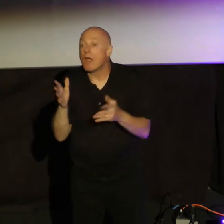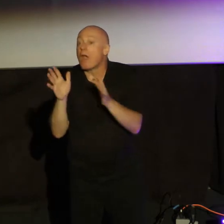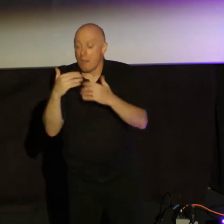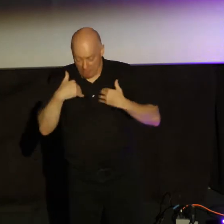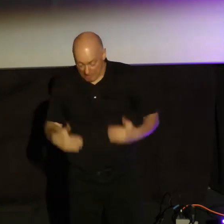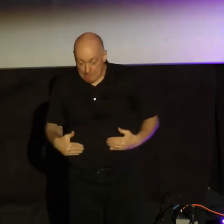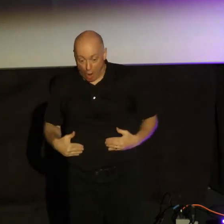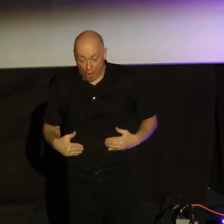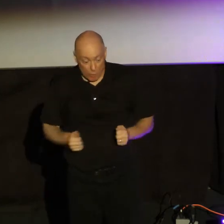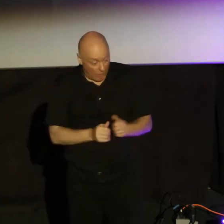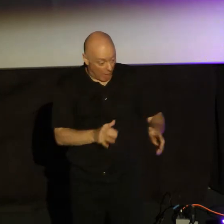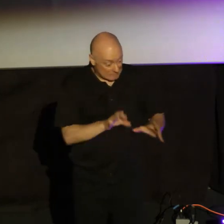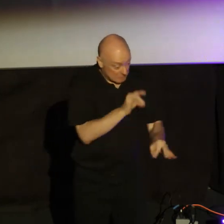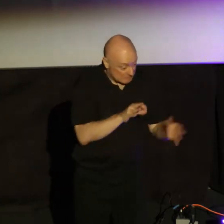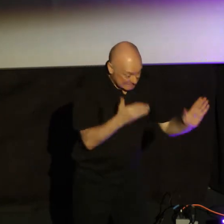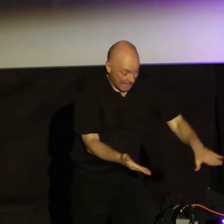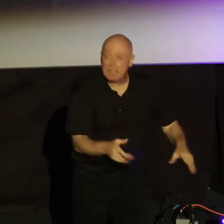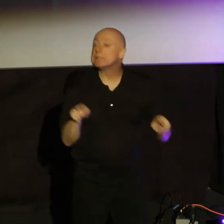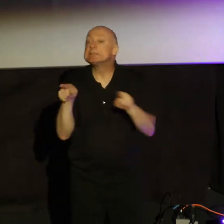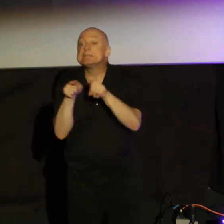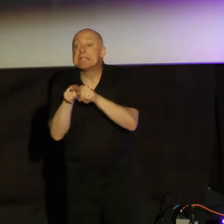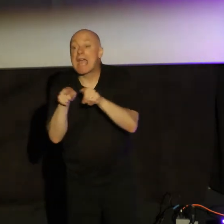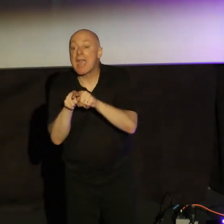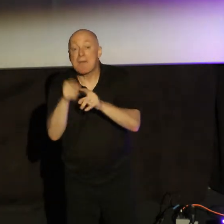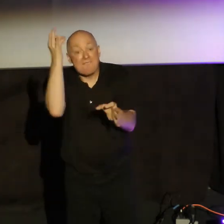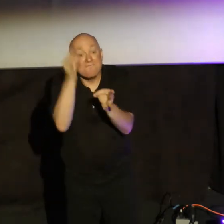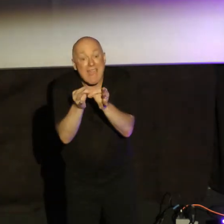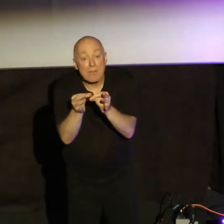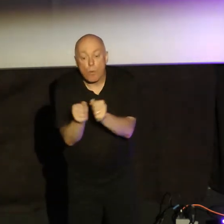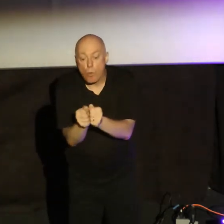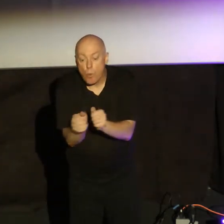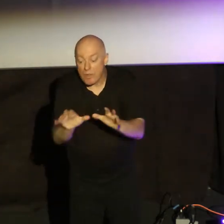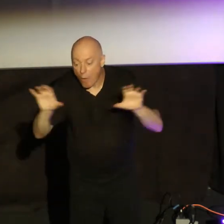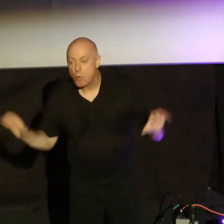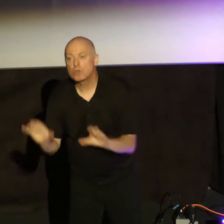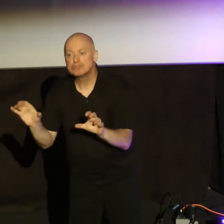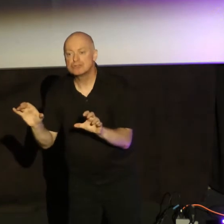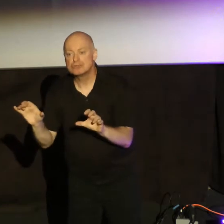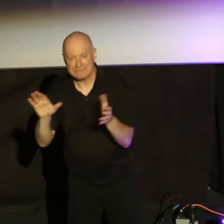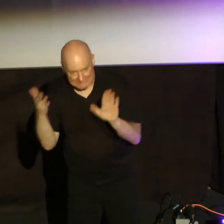apart from the spirit is dead, so also faith apart from works is dead.